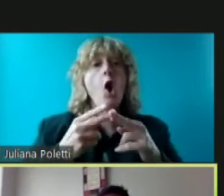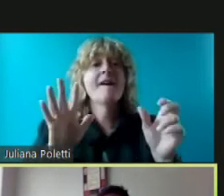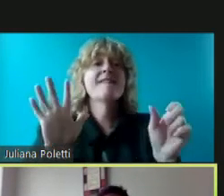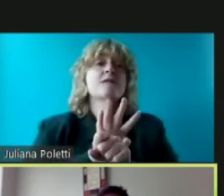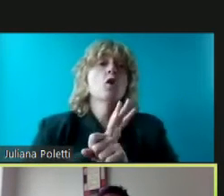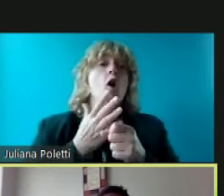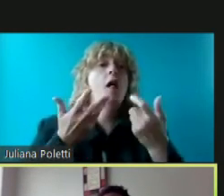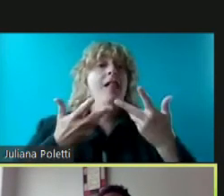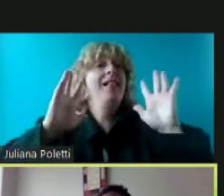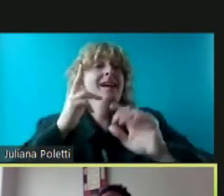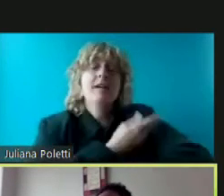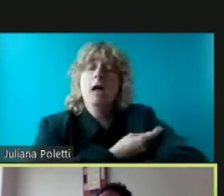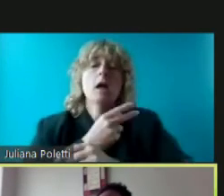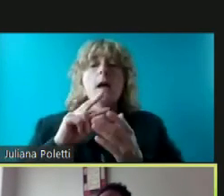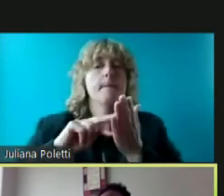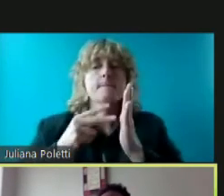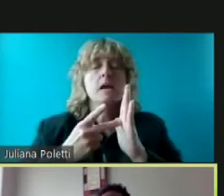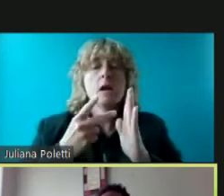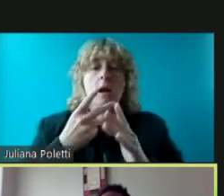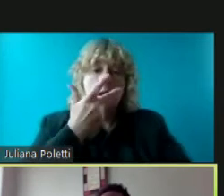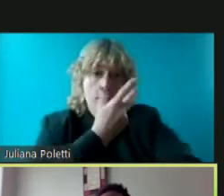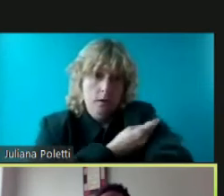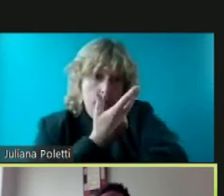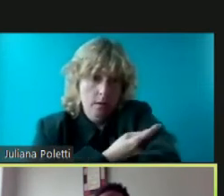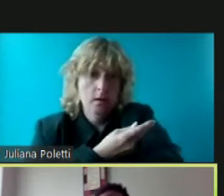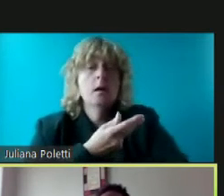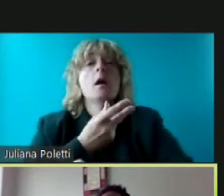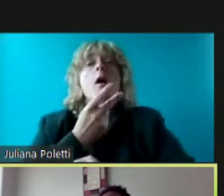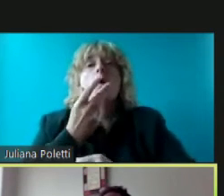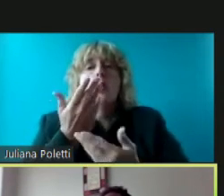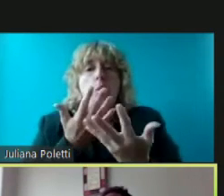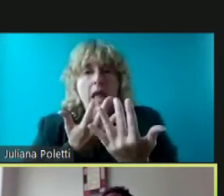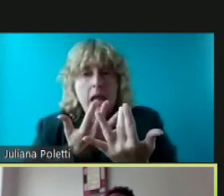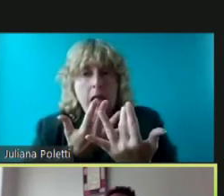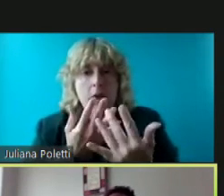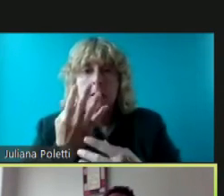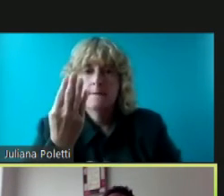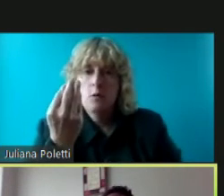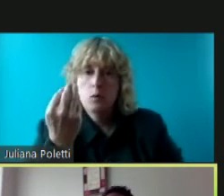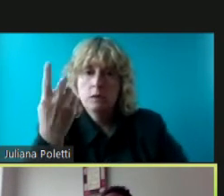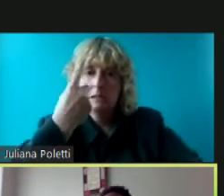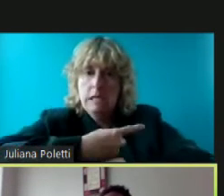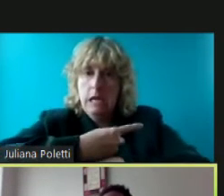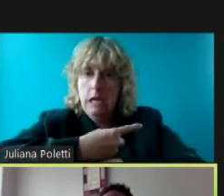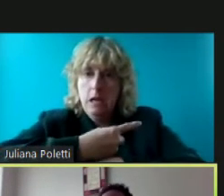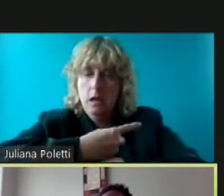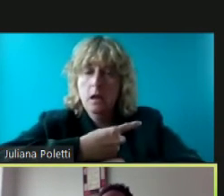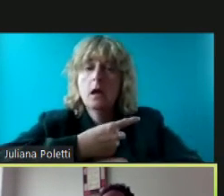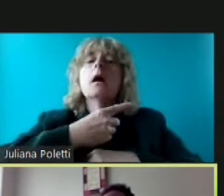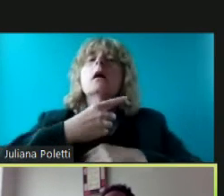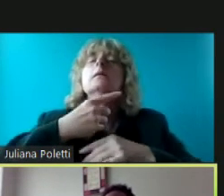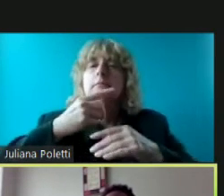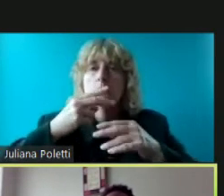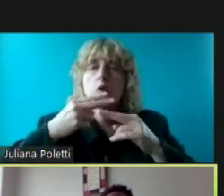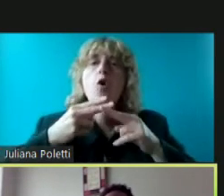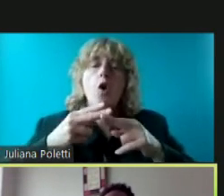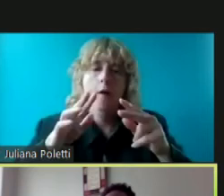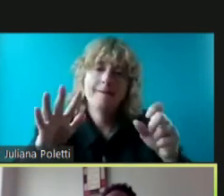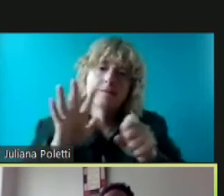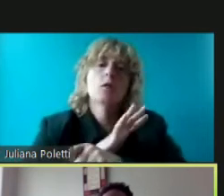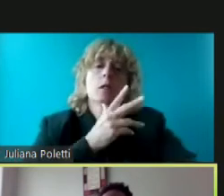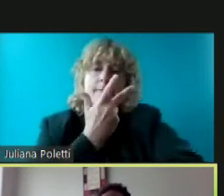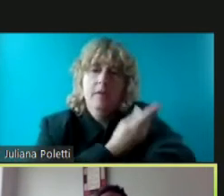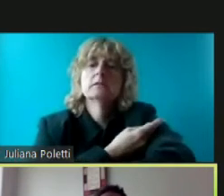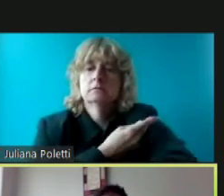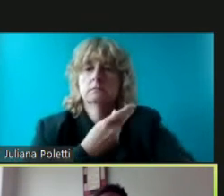dose that's always important to remember after johnson and johnson the one and done fully vaccinated after